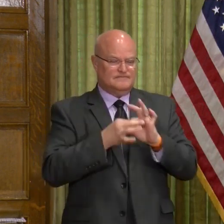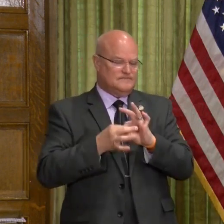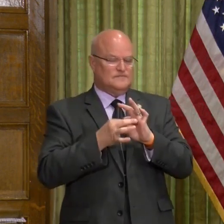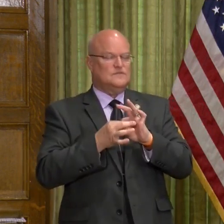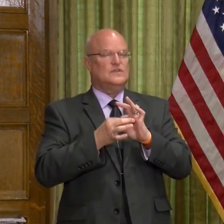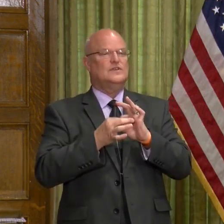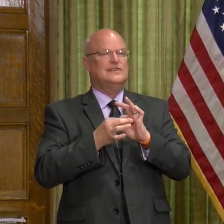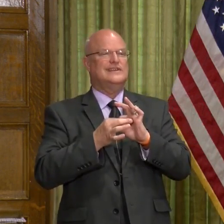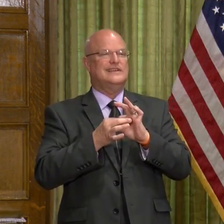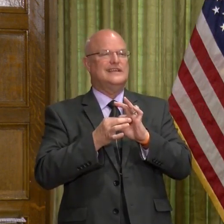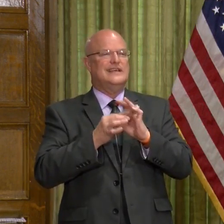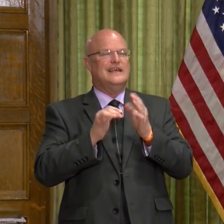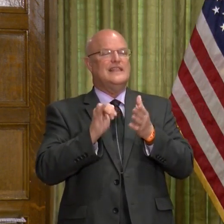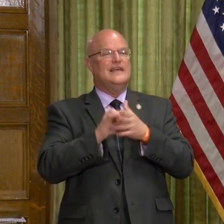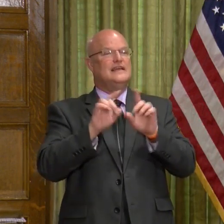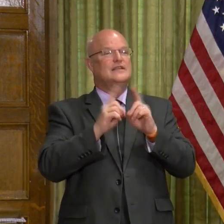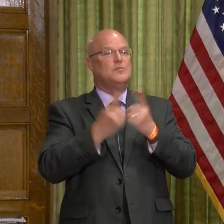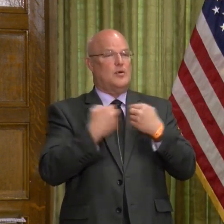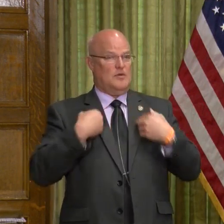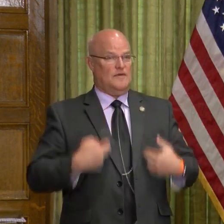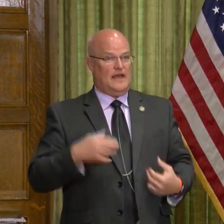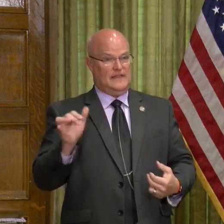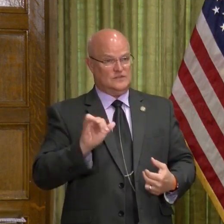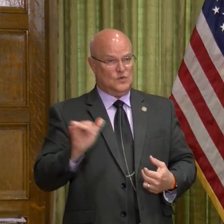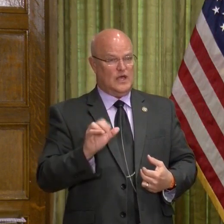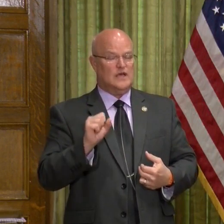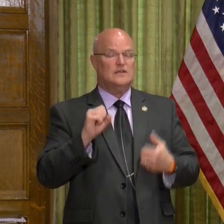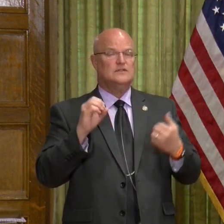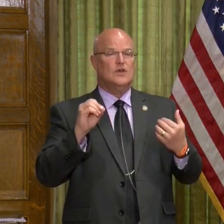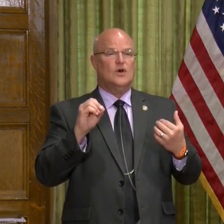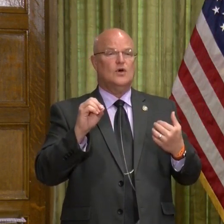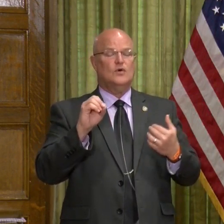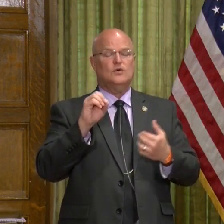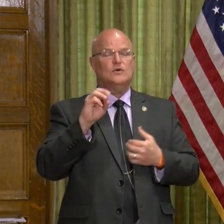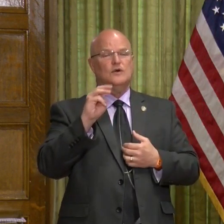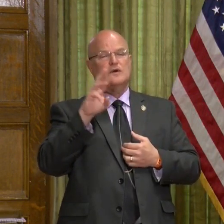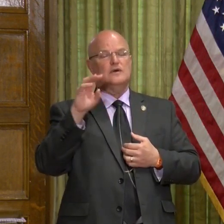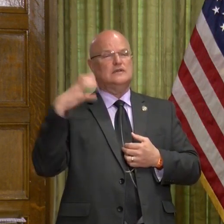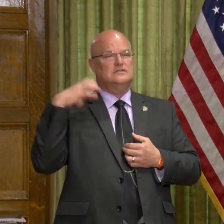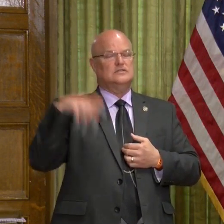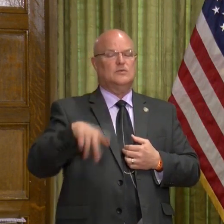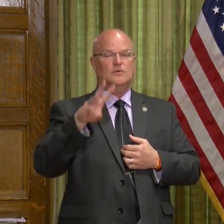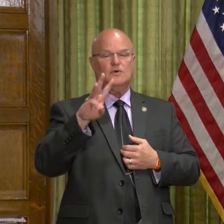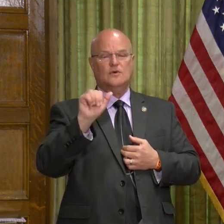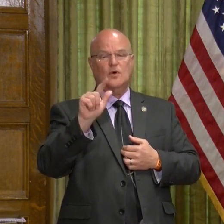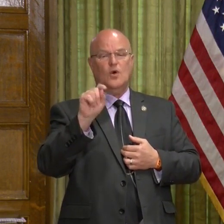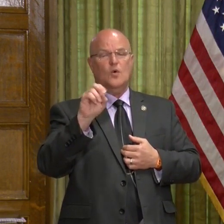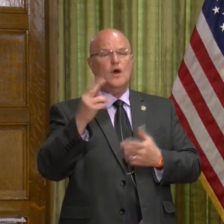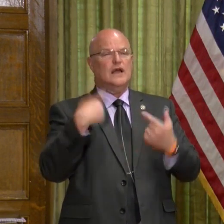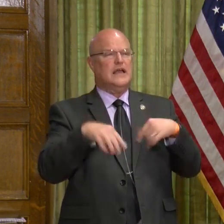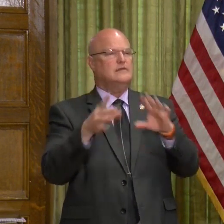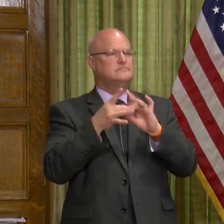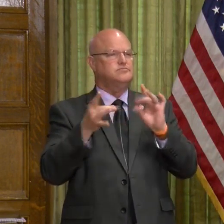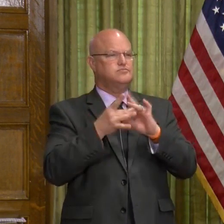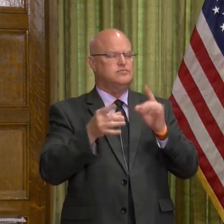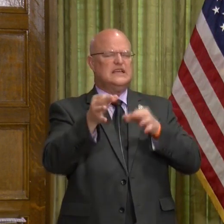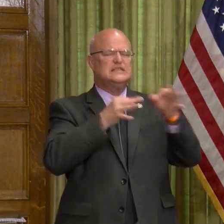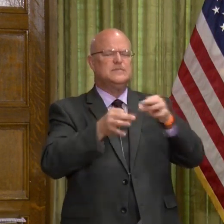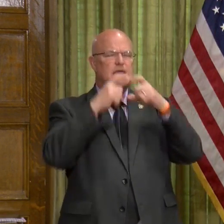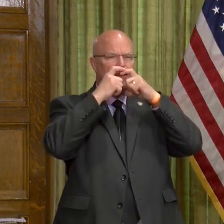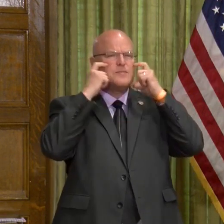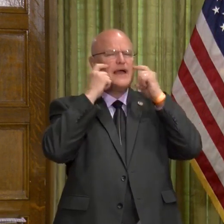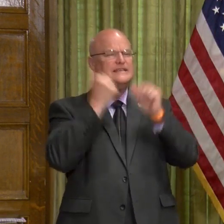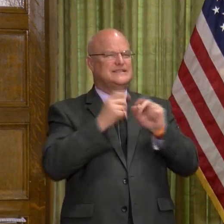Thank The Department of Health as well. So, Stuart, if you could come and make some comments, and you might have to explain your mask